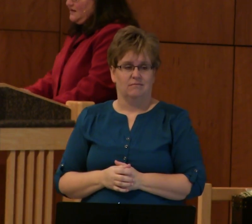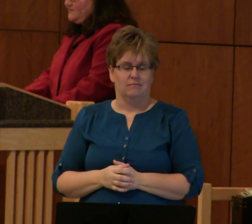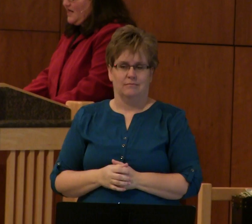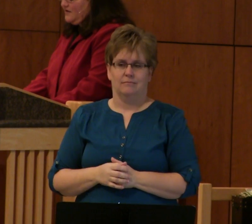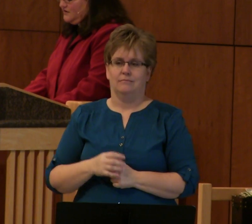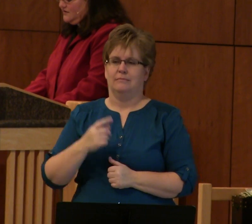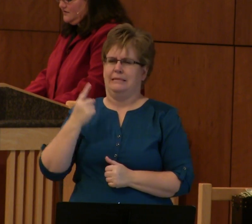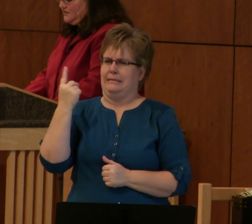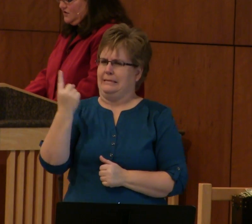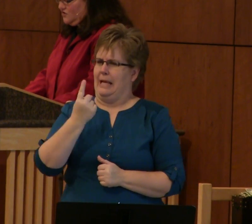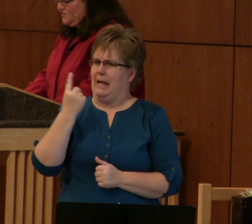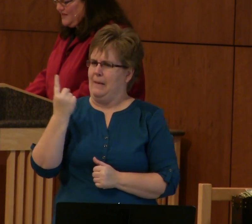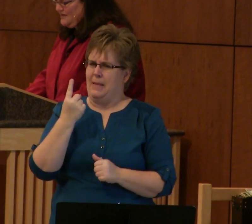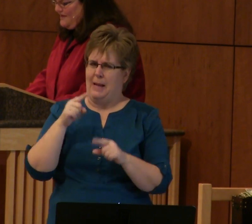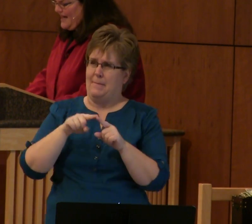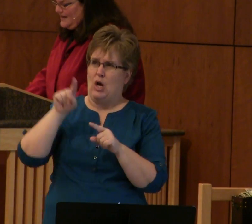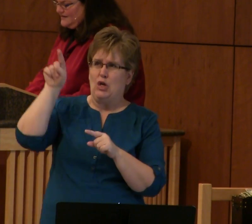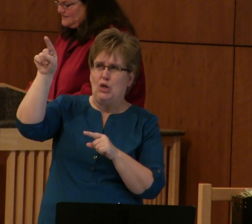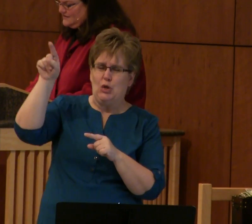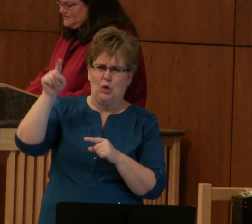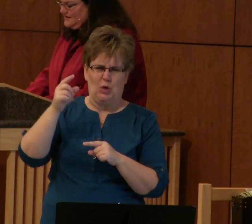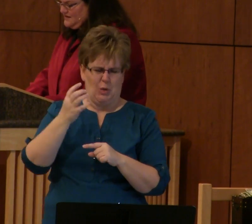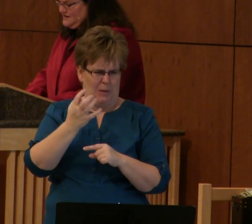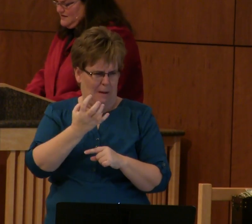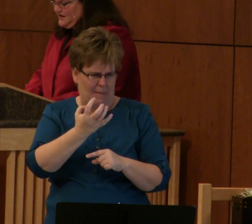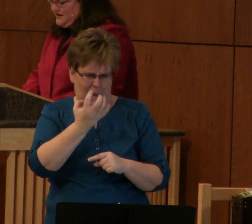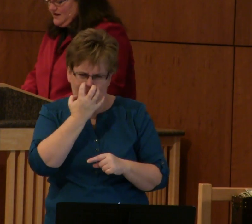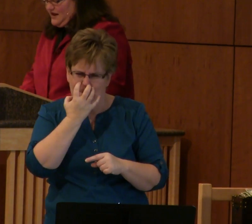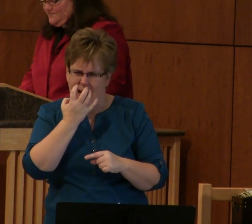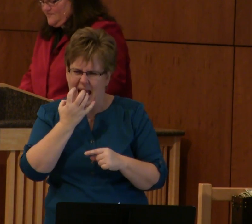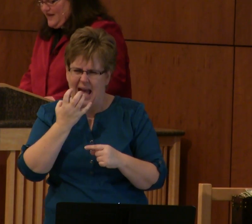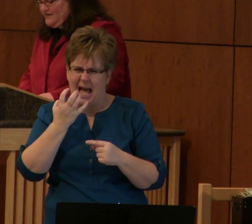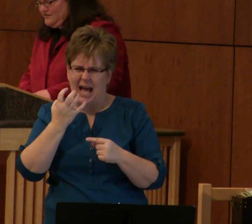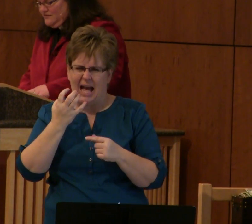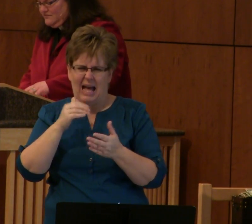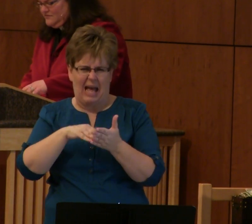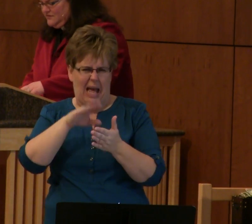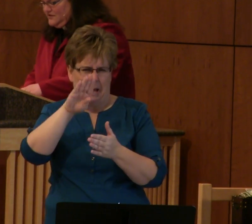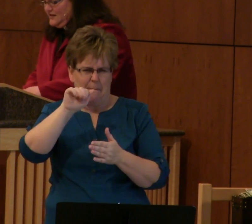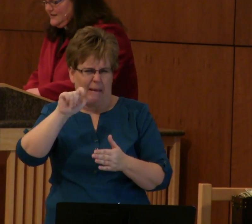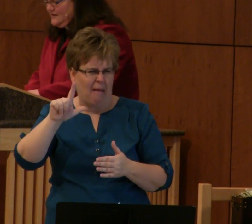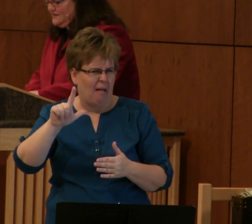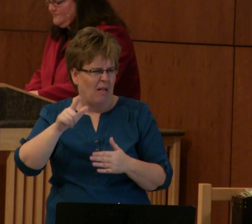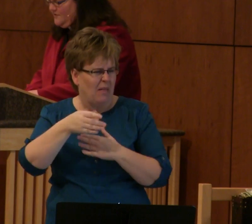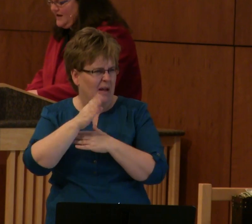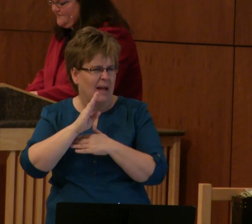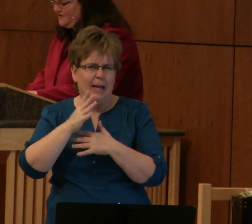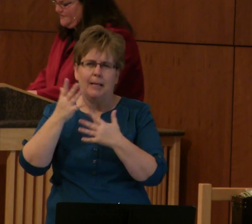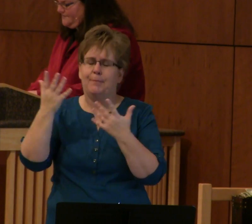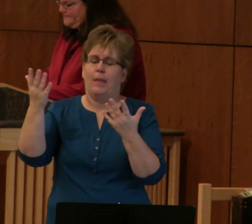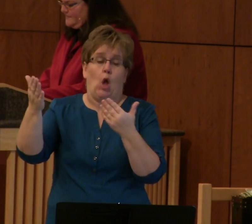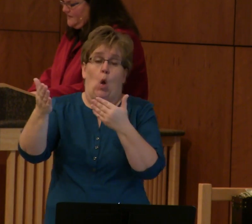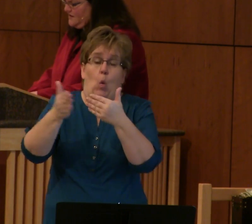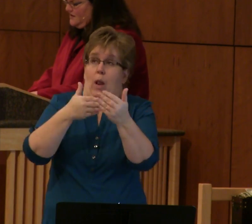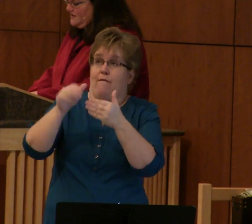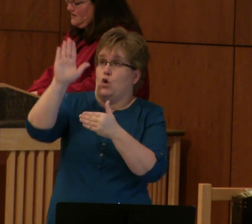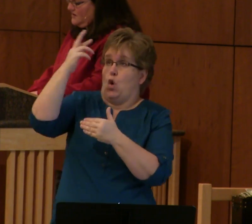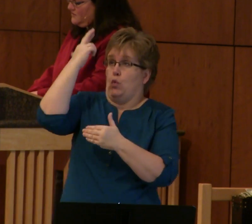Something about you being mad at Baal? But whatever.